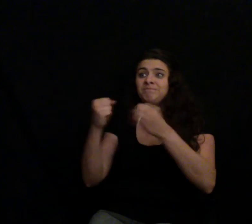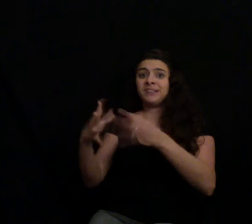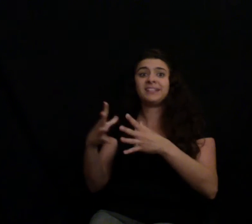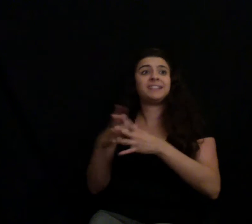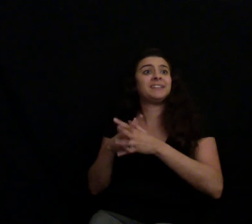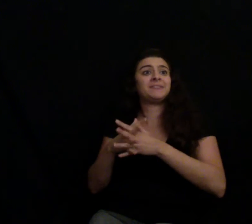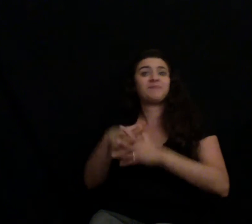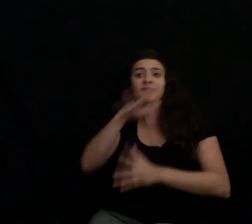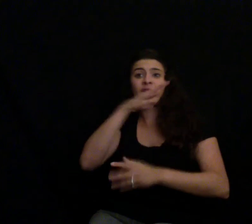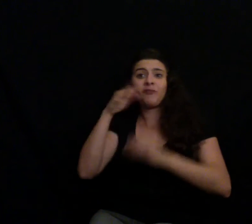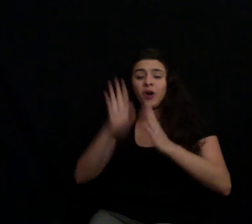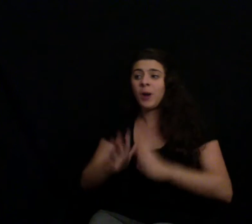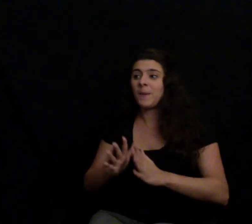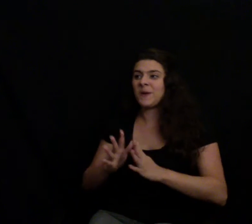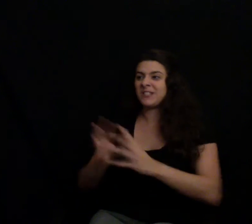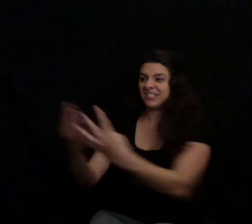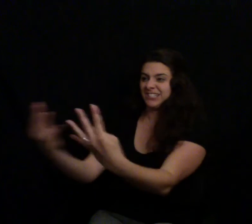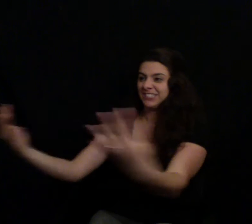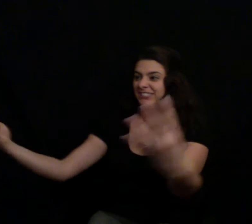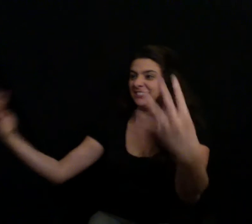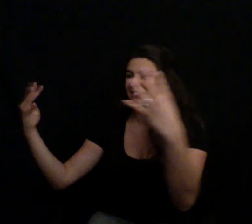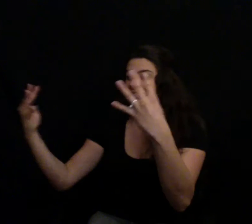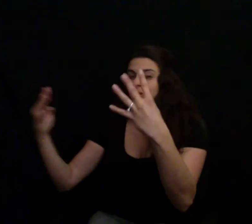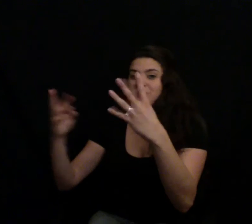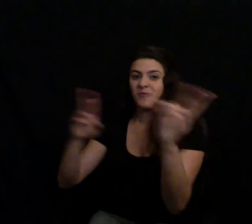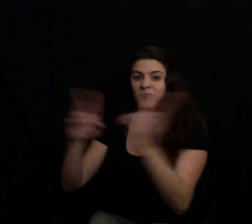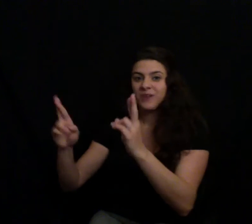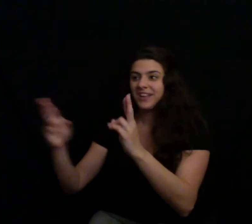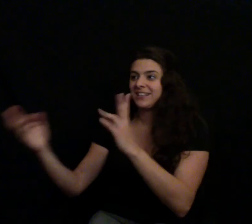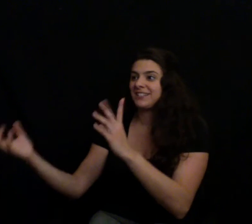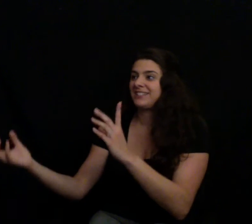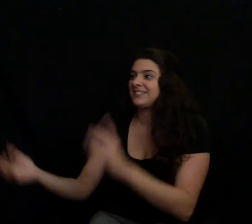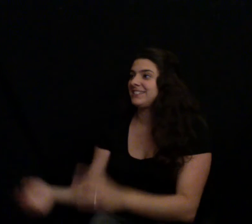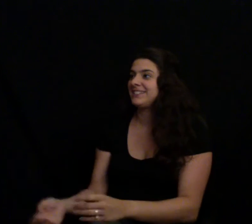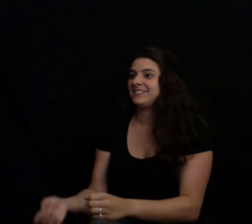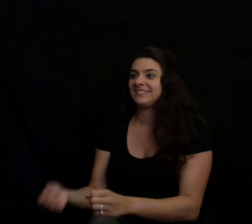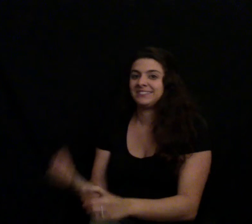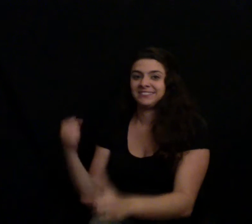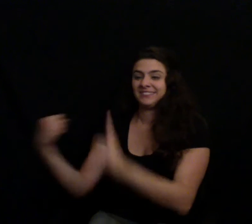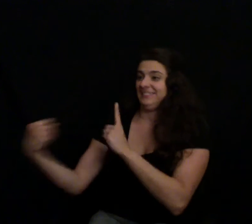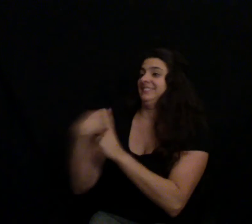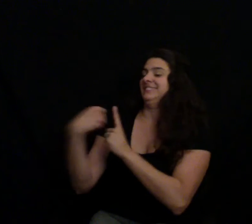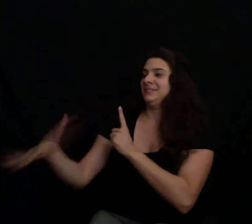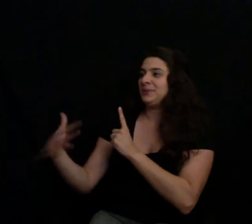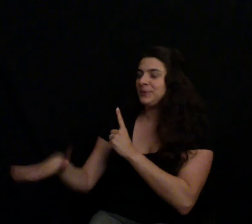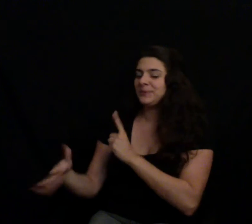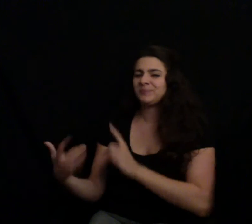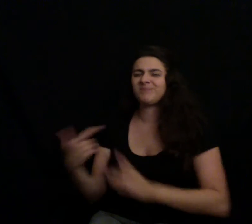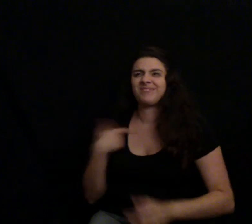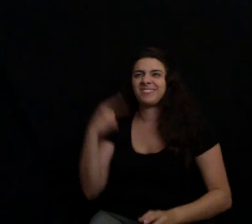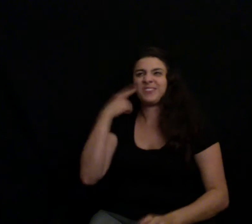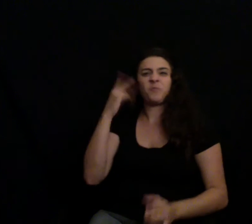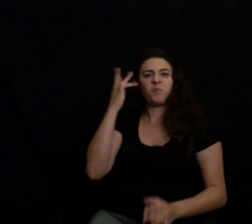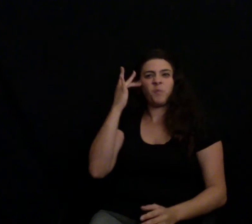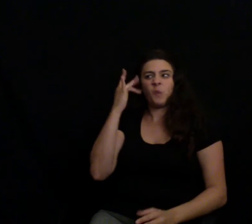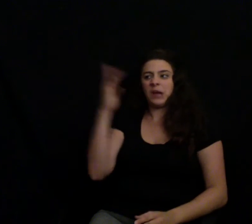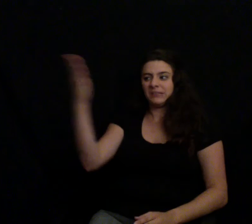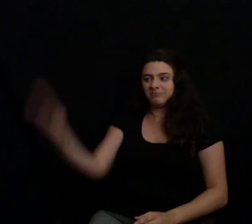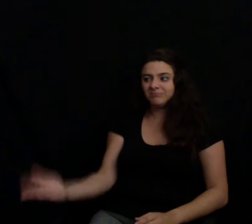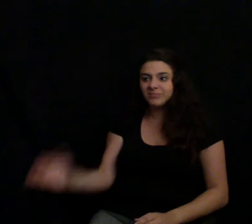with pitchforks ready. It was an ambush. Like, they were going to, that was it, you know, why would somebody like Craig invite an animal activist to